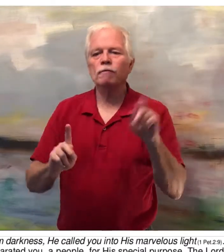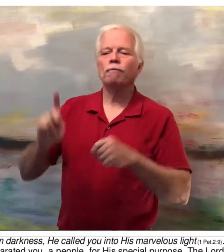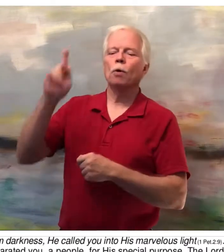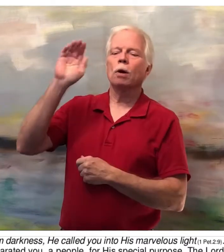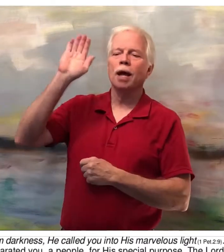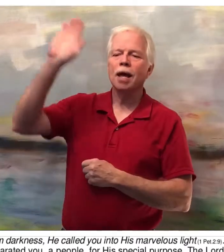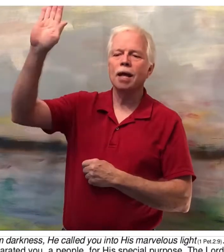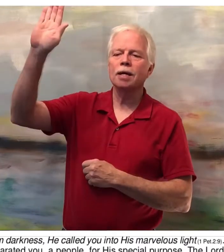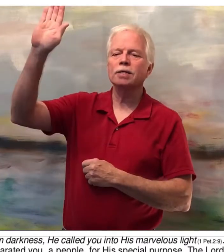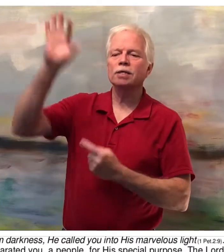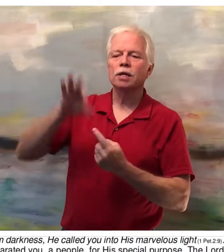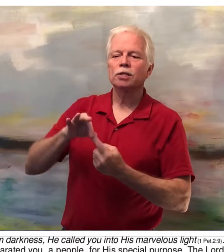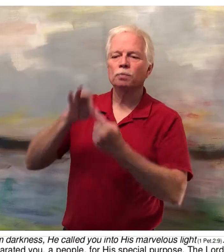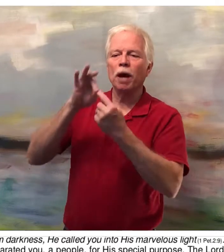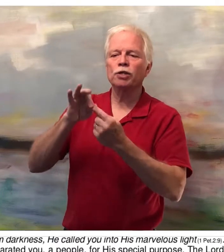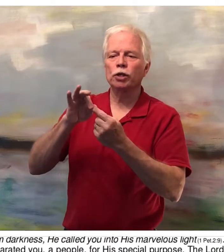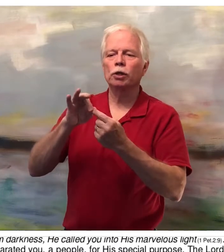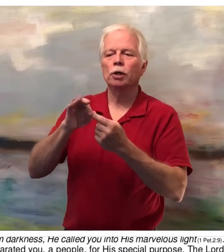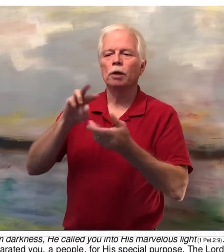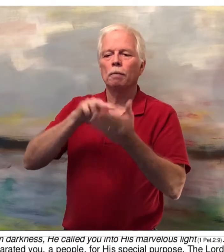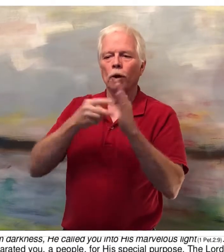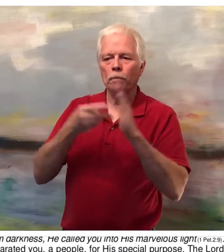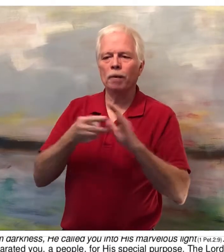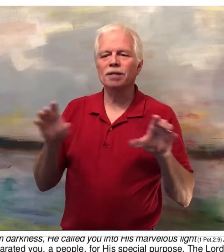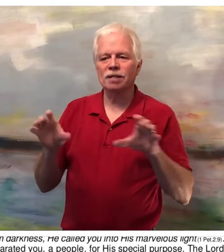for his special purpose. Jesus.